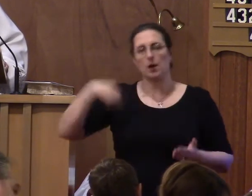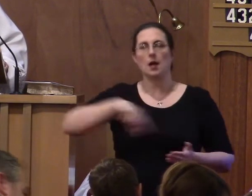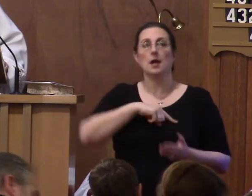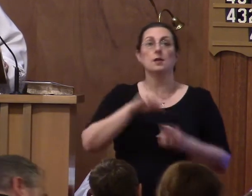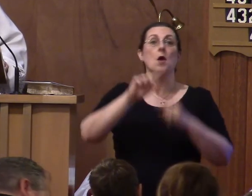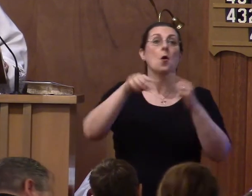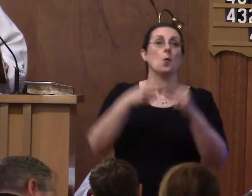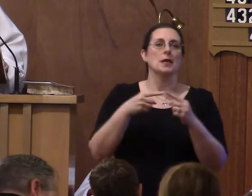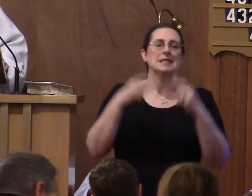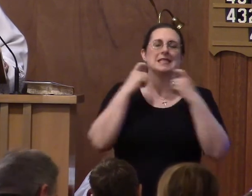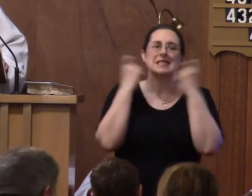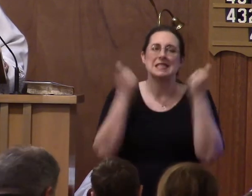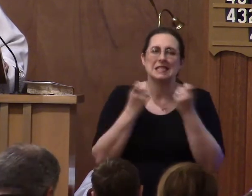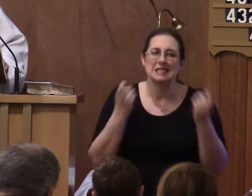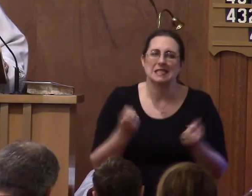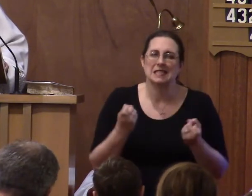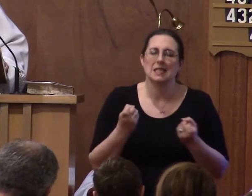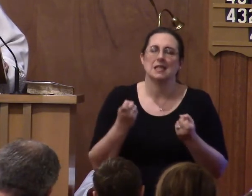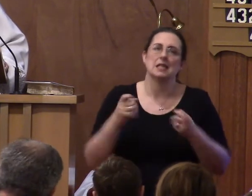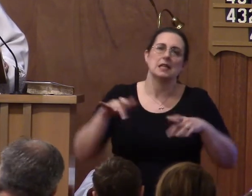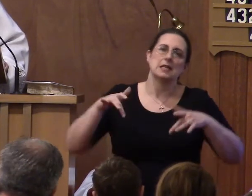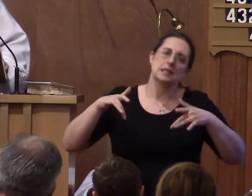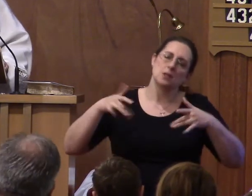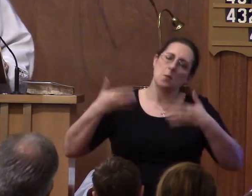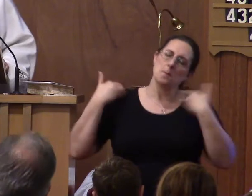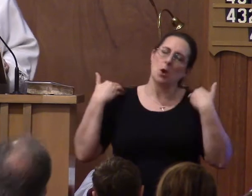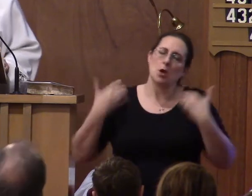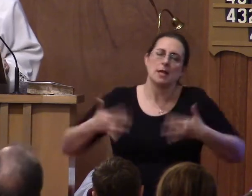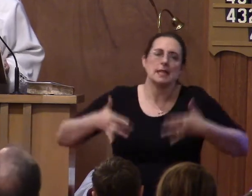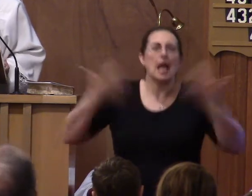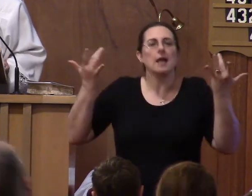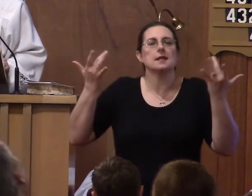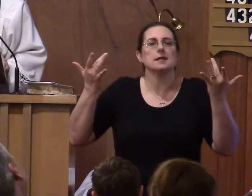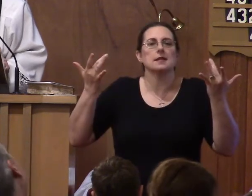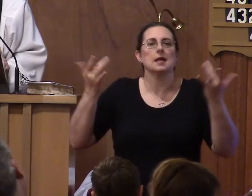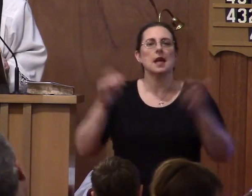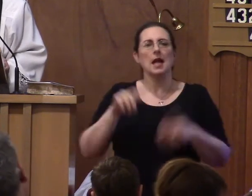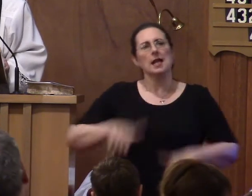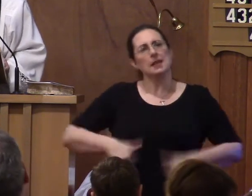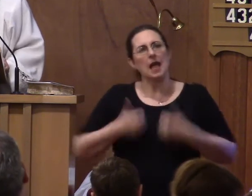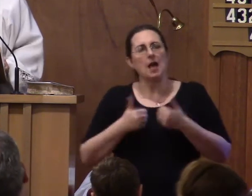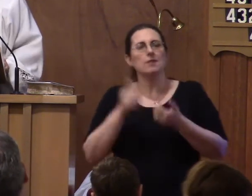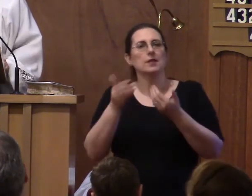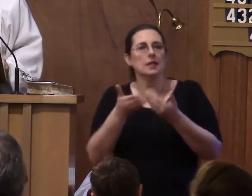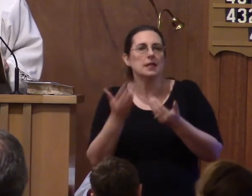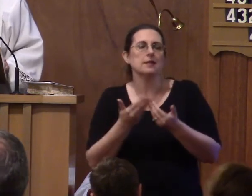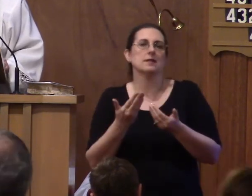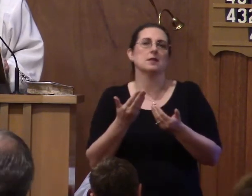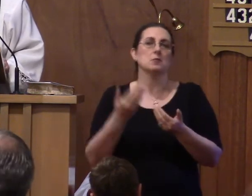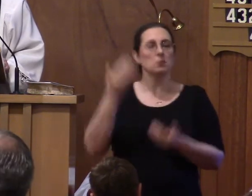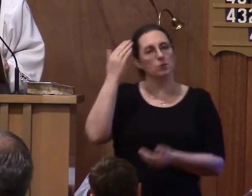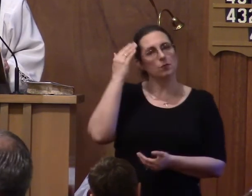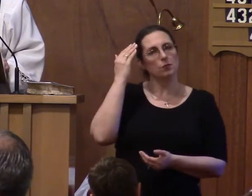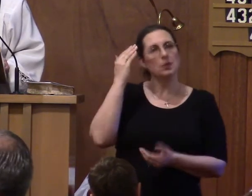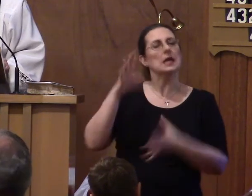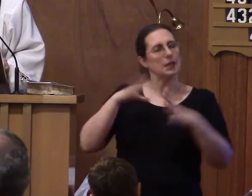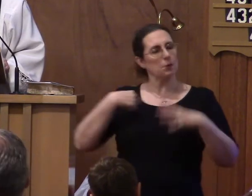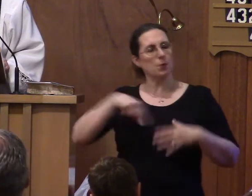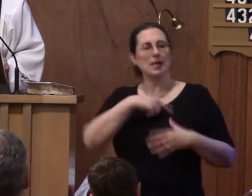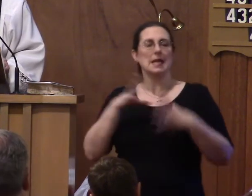sin seems light and life is partly cloudy, we buy into the fact that Jesus does everything